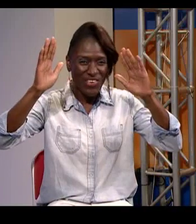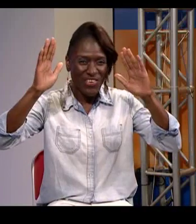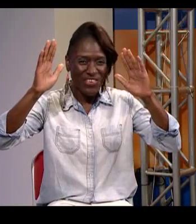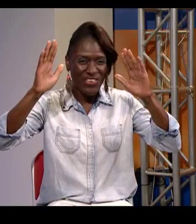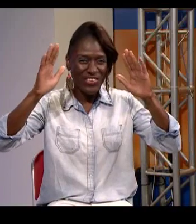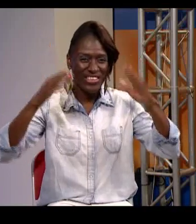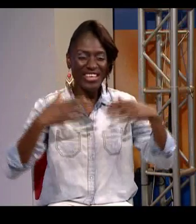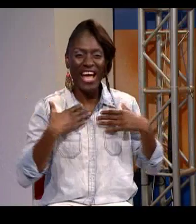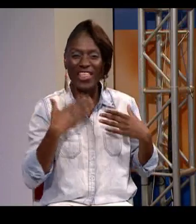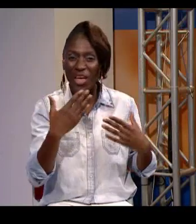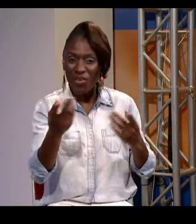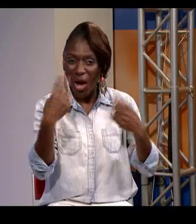Hello again.